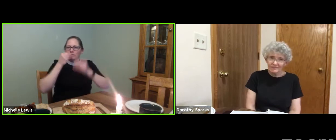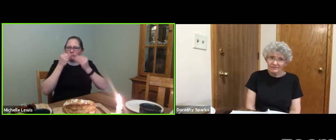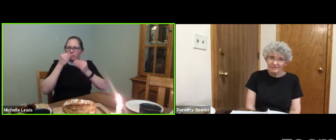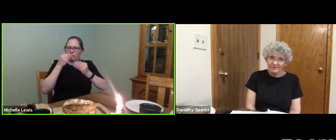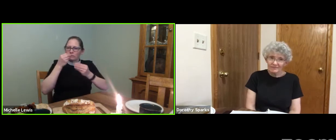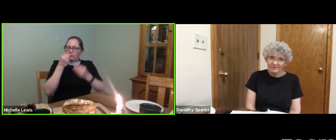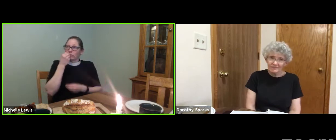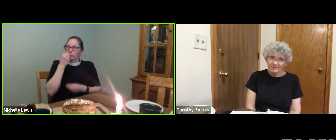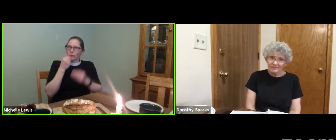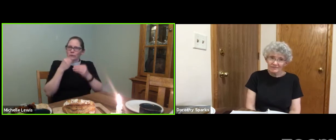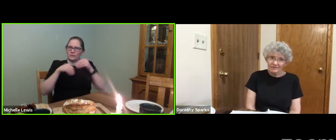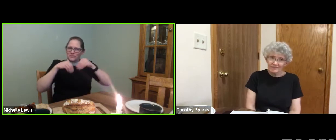store workers.